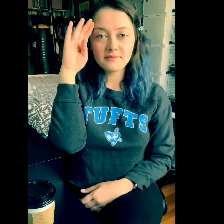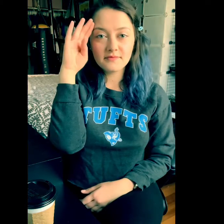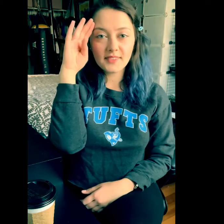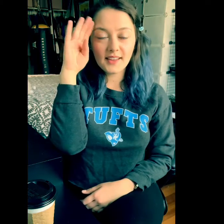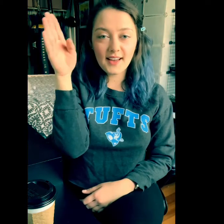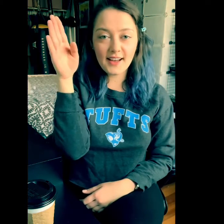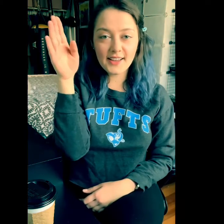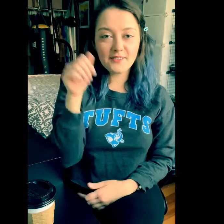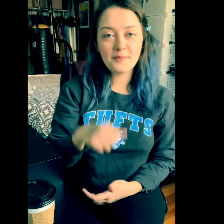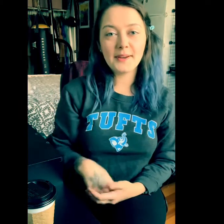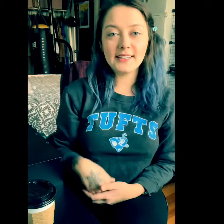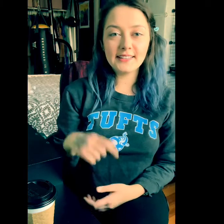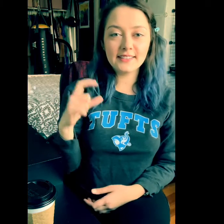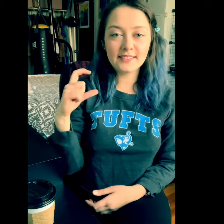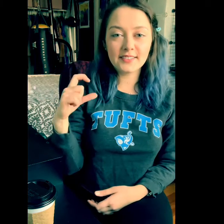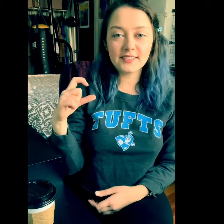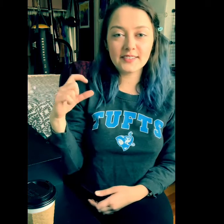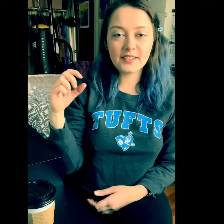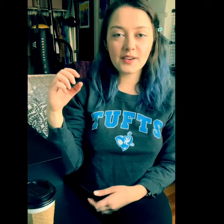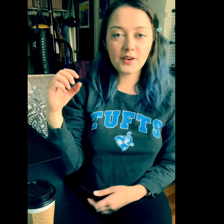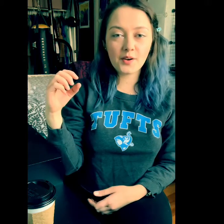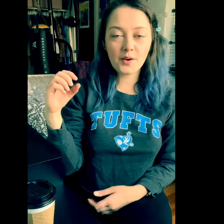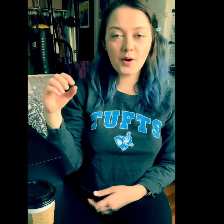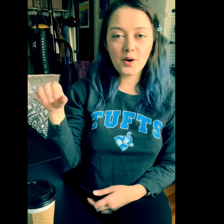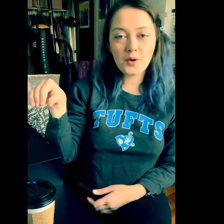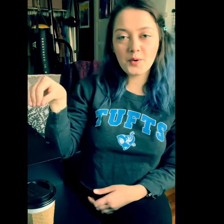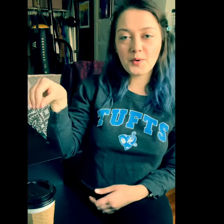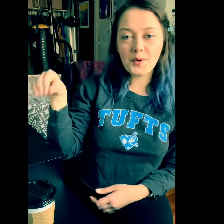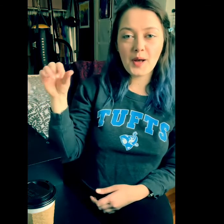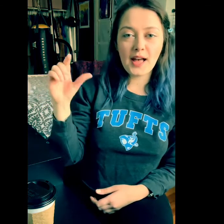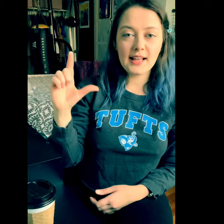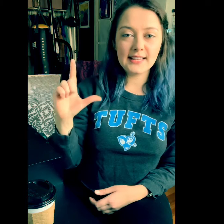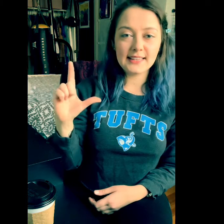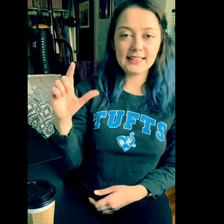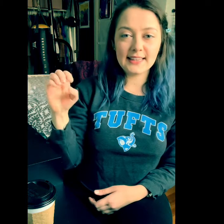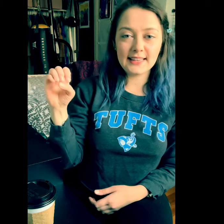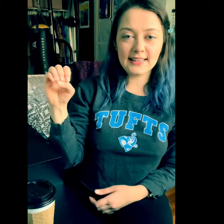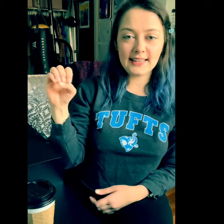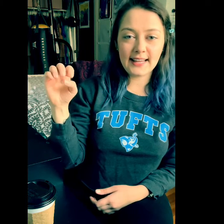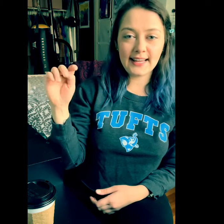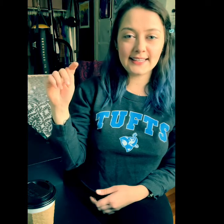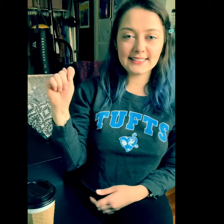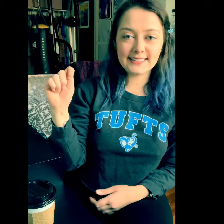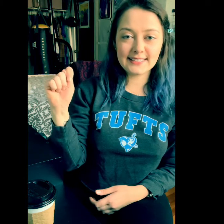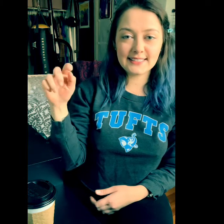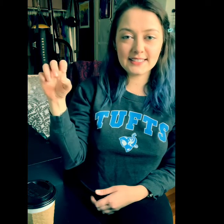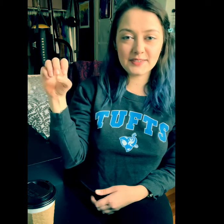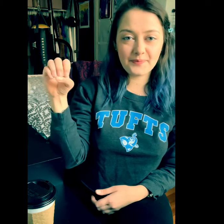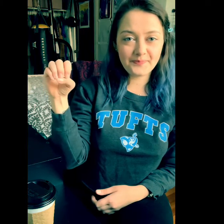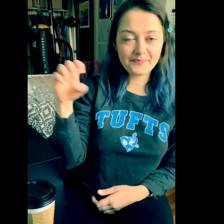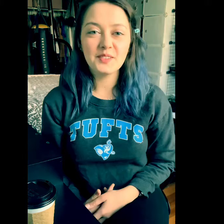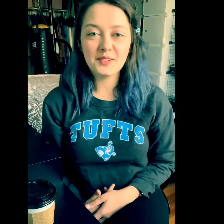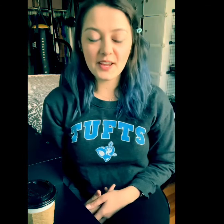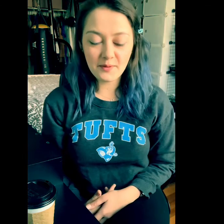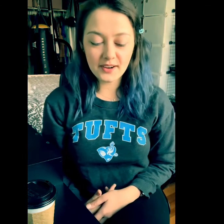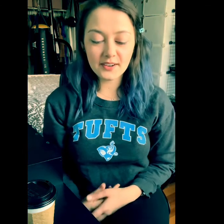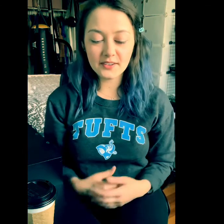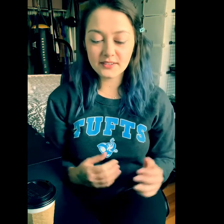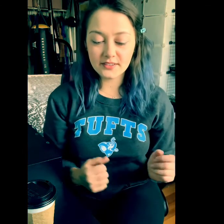Hi everybody, this is Colette Today we are going to